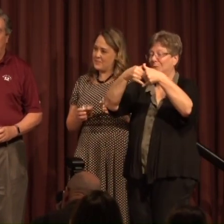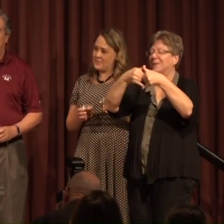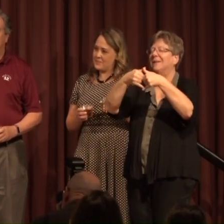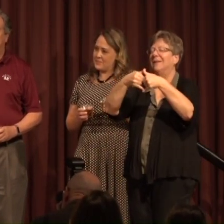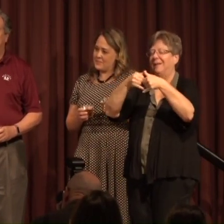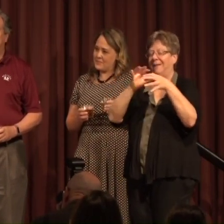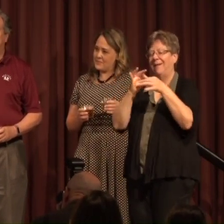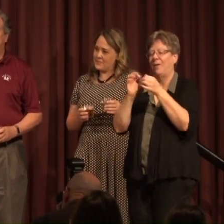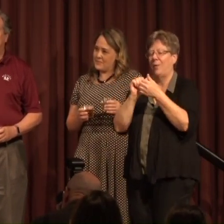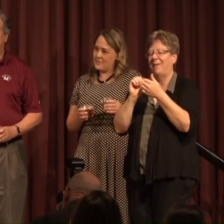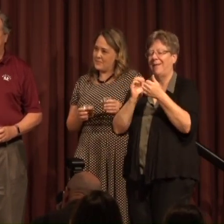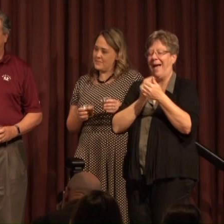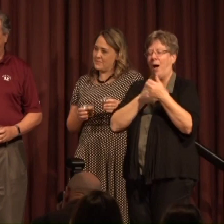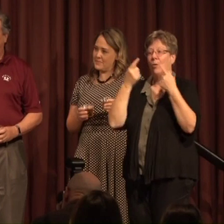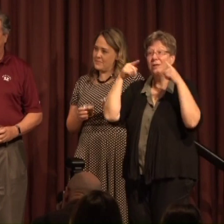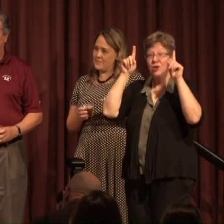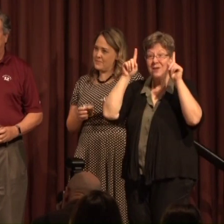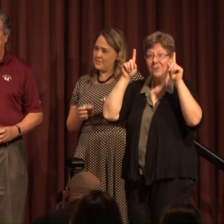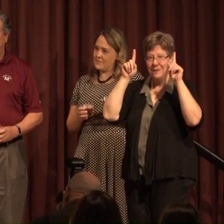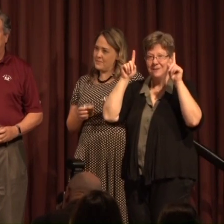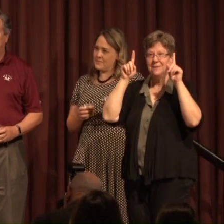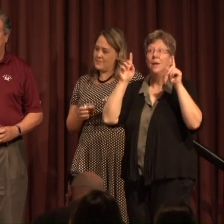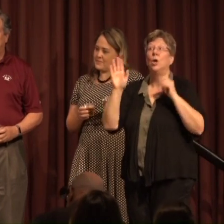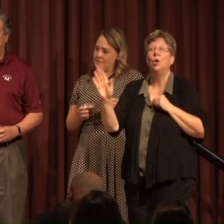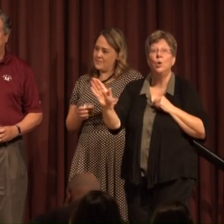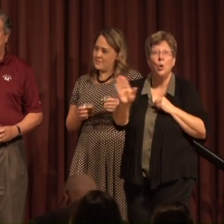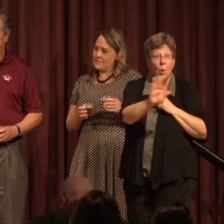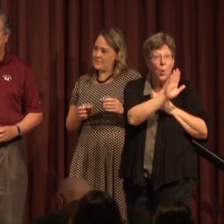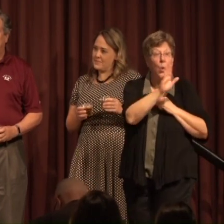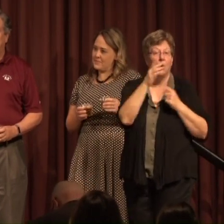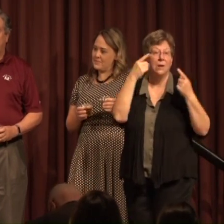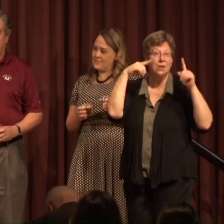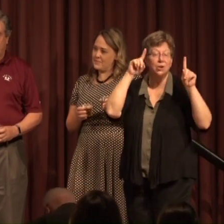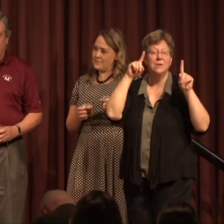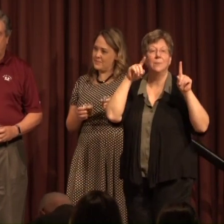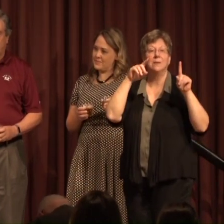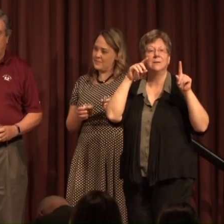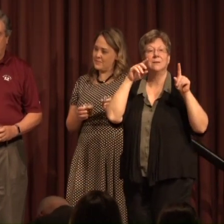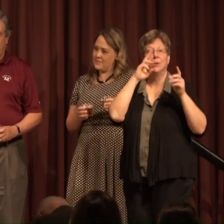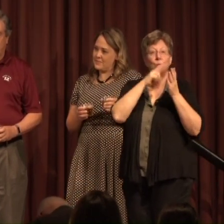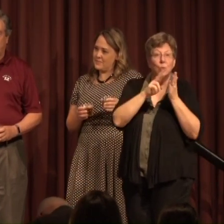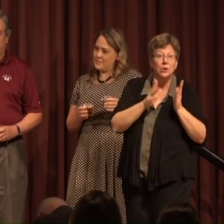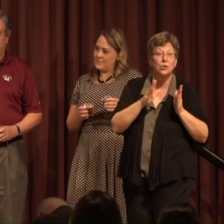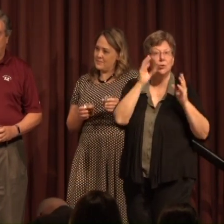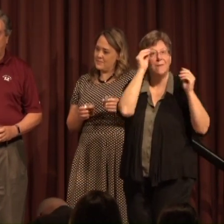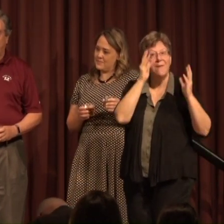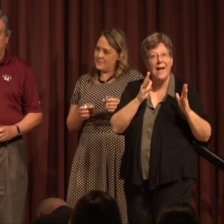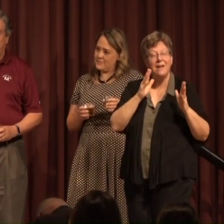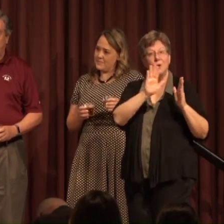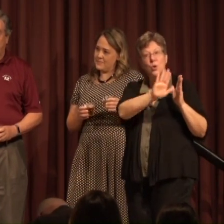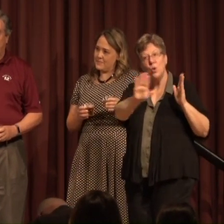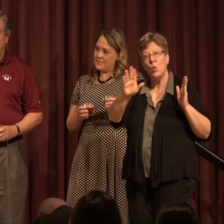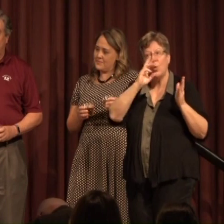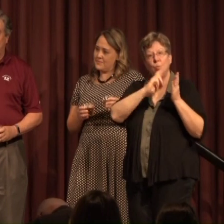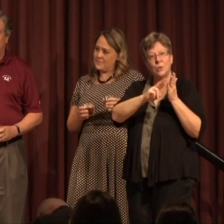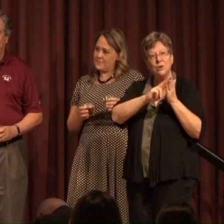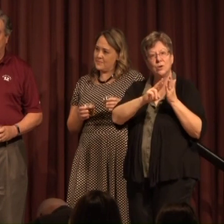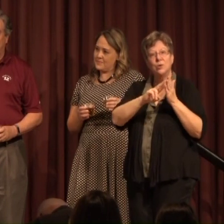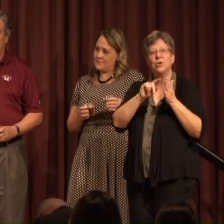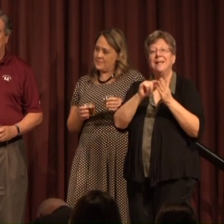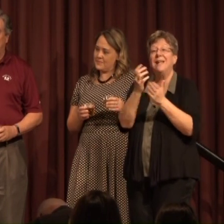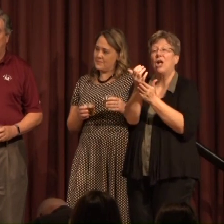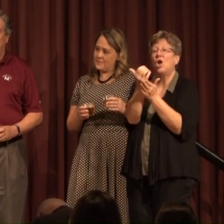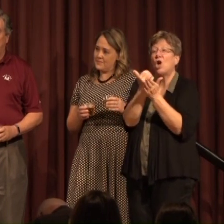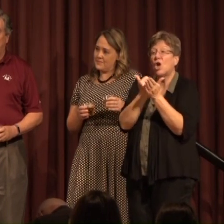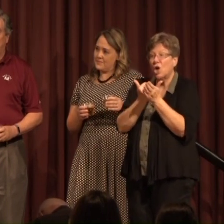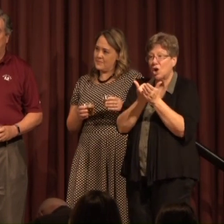with our achievements And that means your achievements, you researchers, you faculty In earning